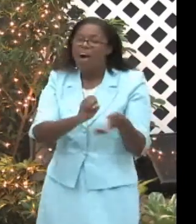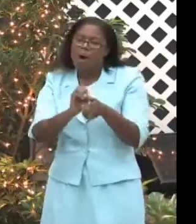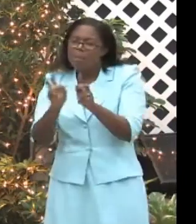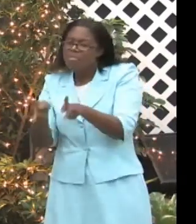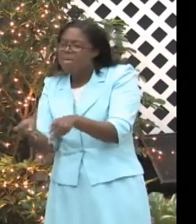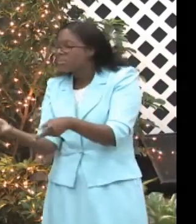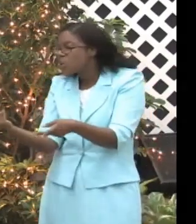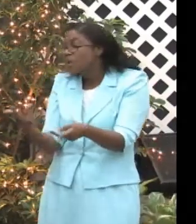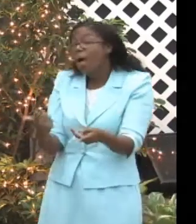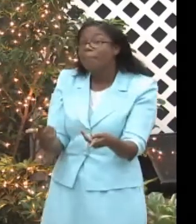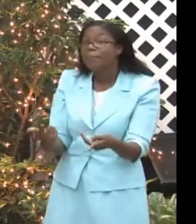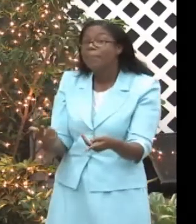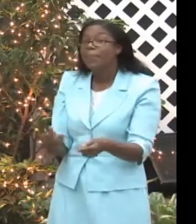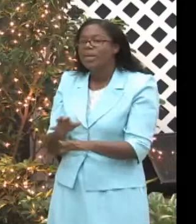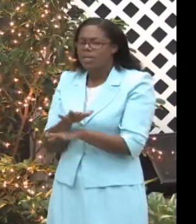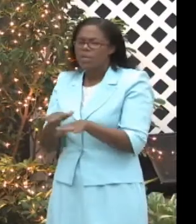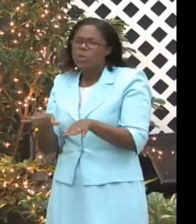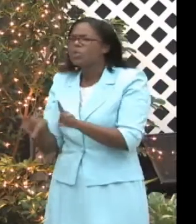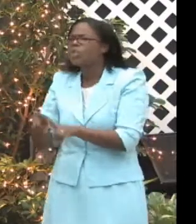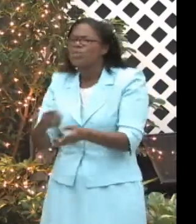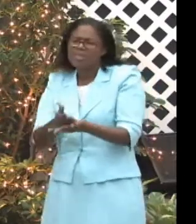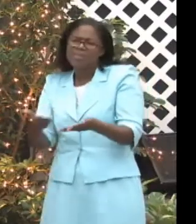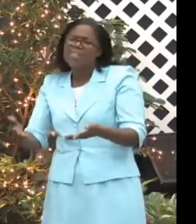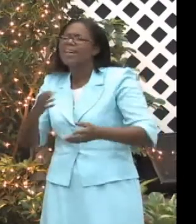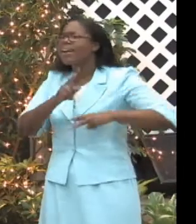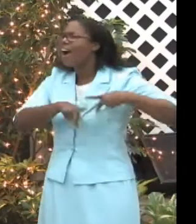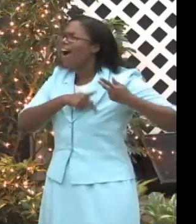stranger, or you do not do a kind deed,